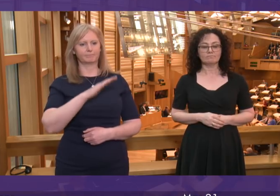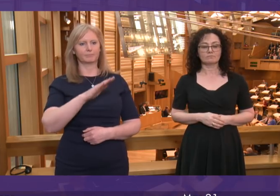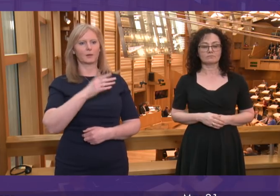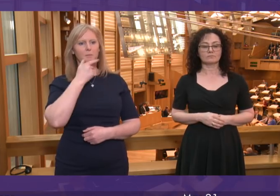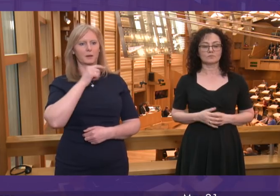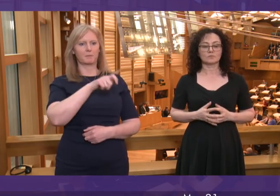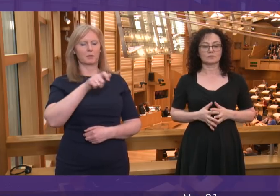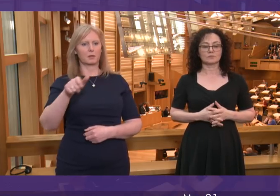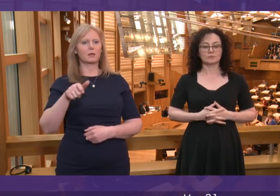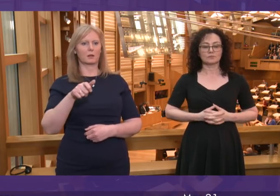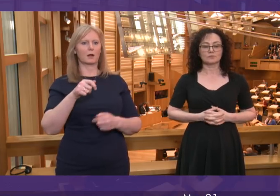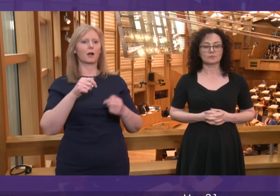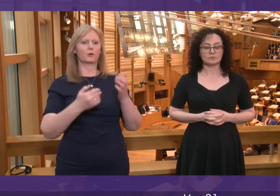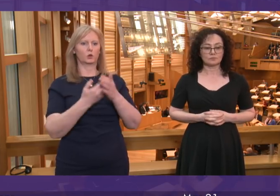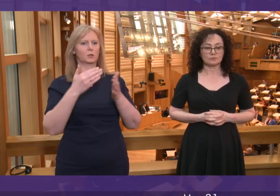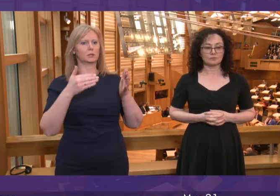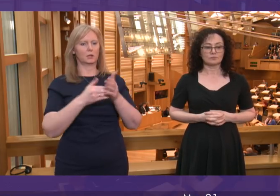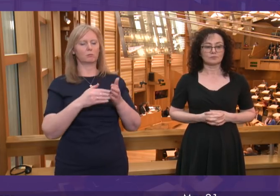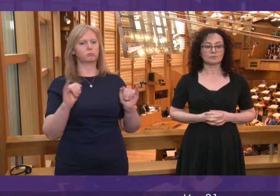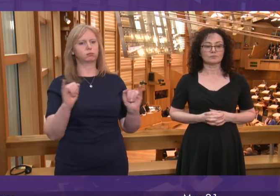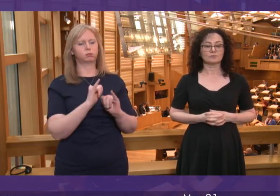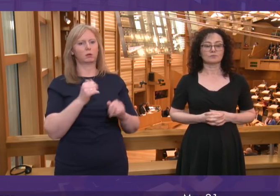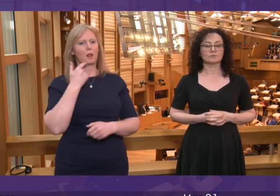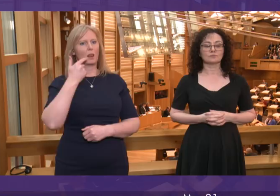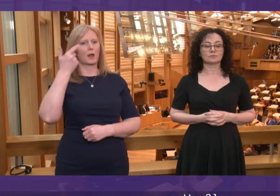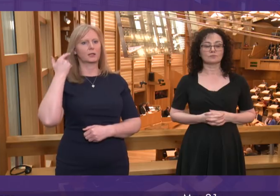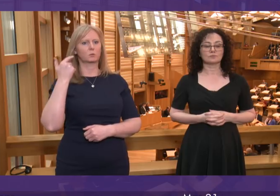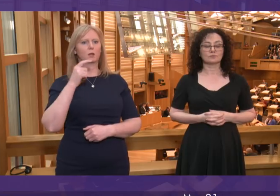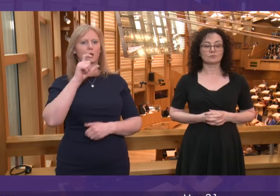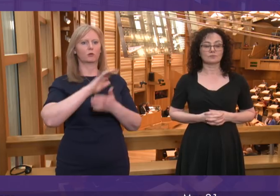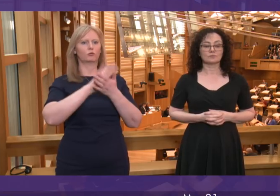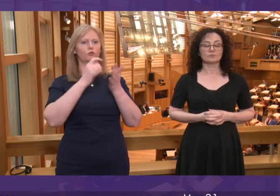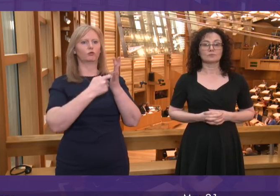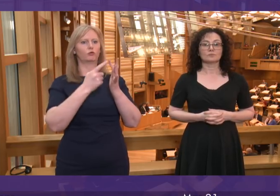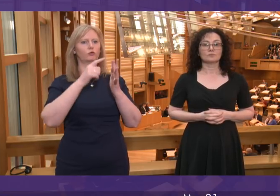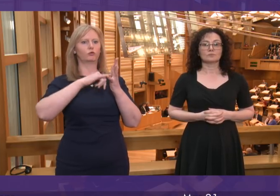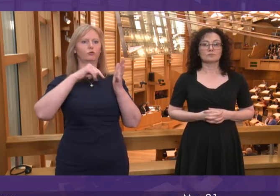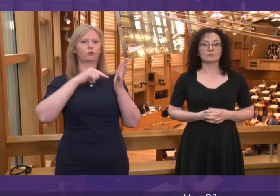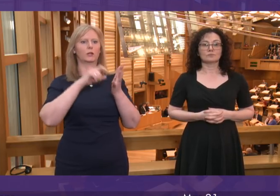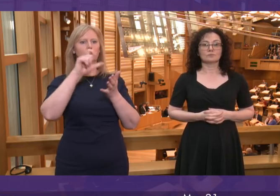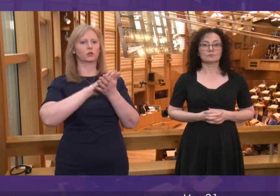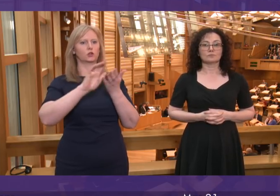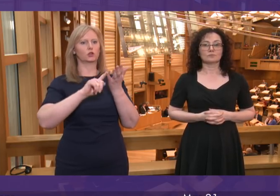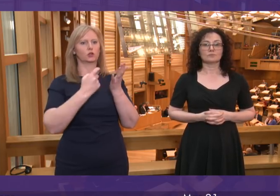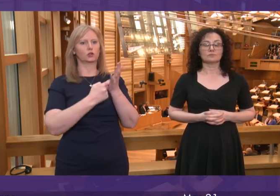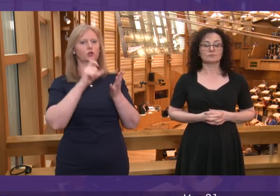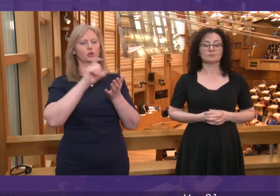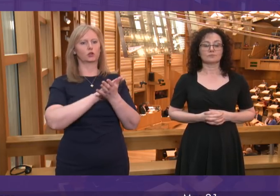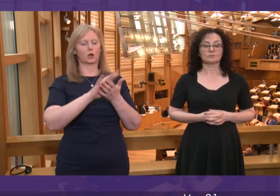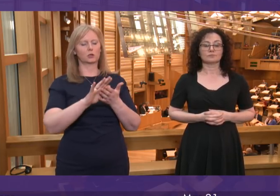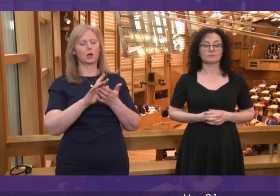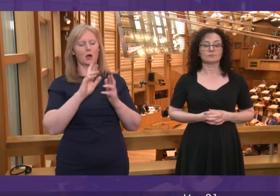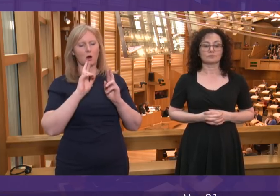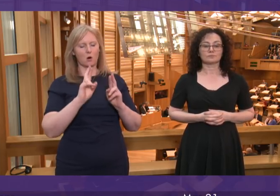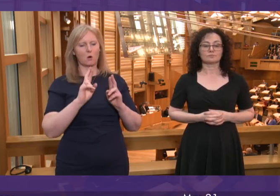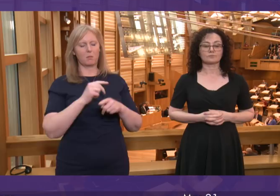Zealand after last week's appalling terrorist attack in Christchurch. I hope that people in New Zealand can take some comfort from